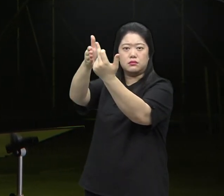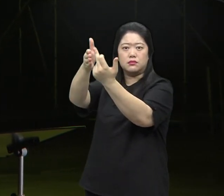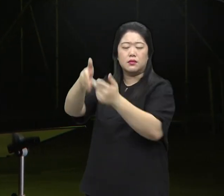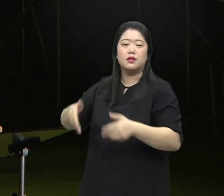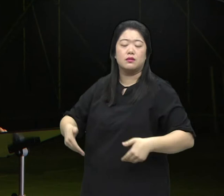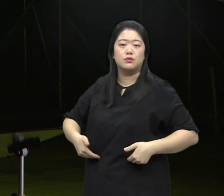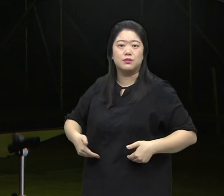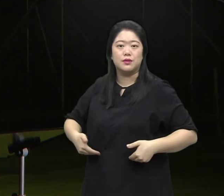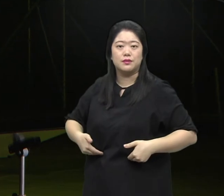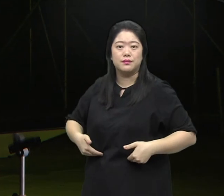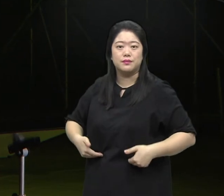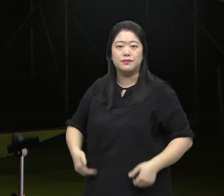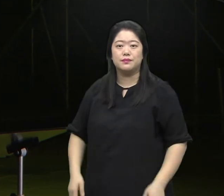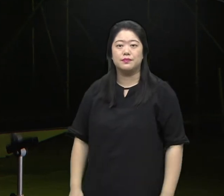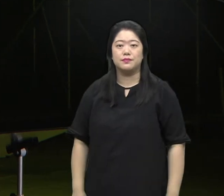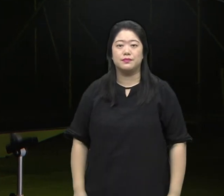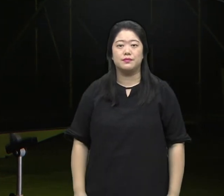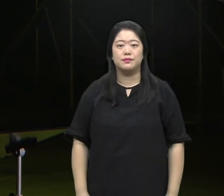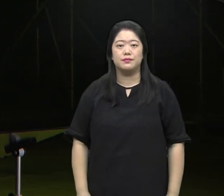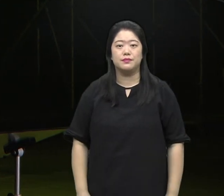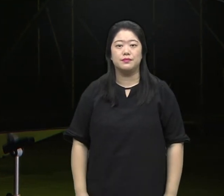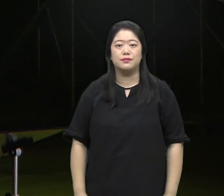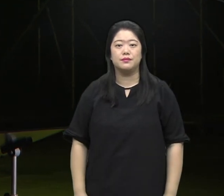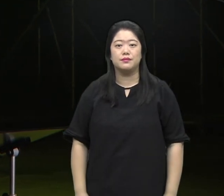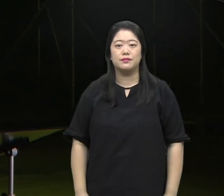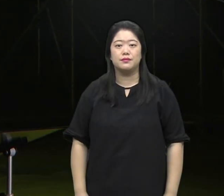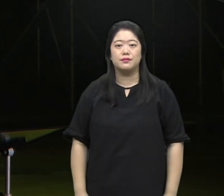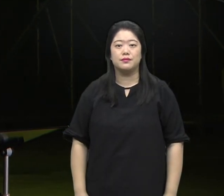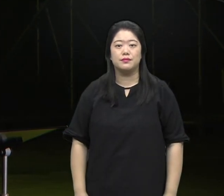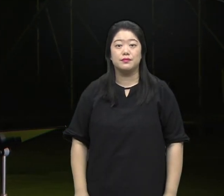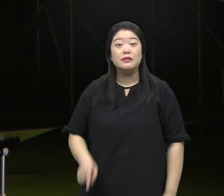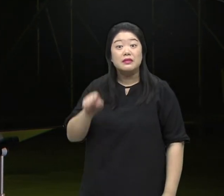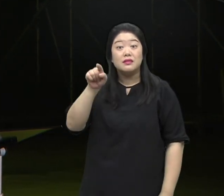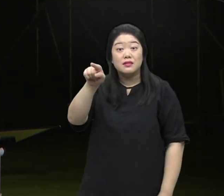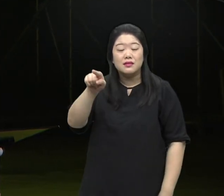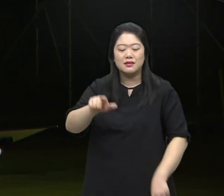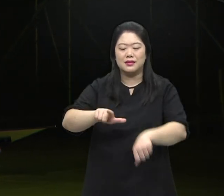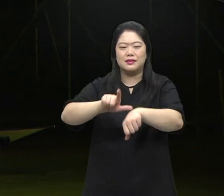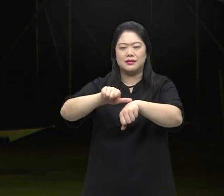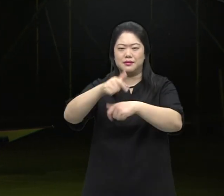people enter into the covenant of Calvary. That is scheduled prayer.